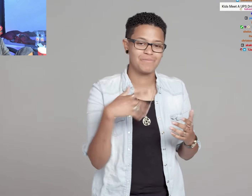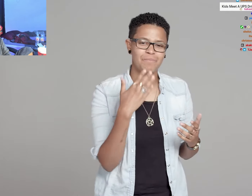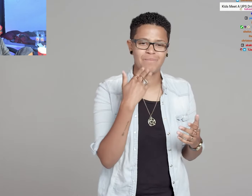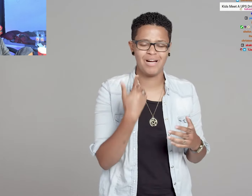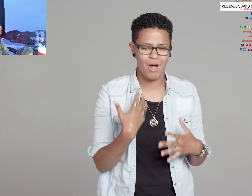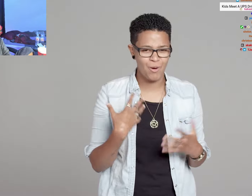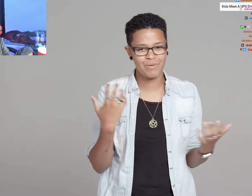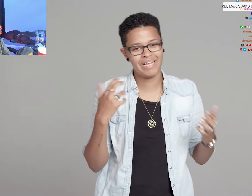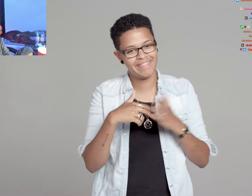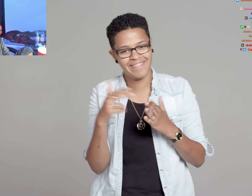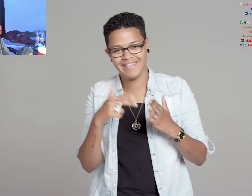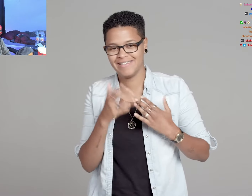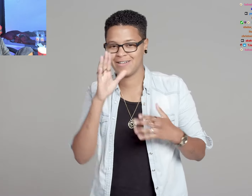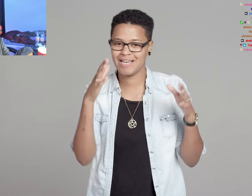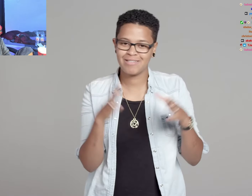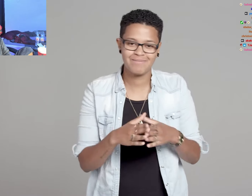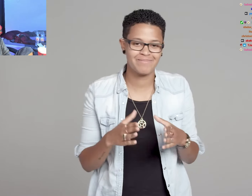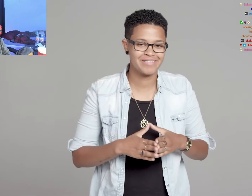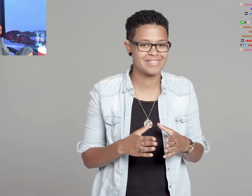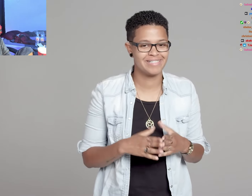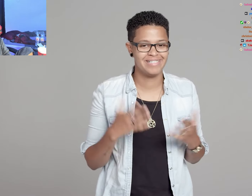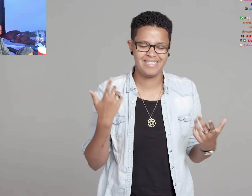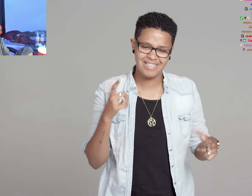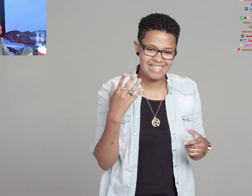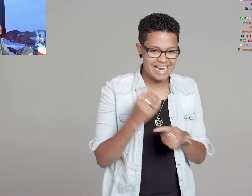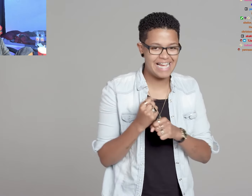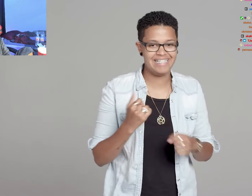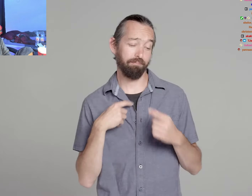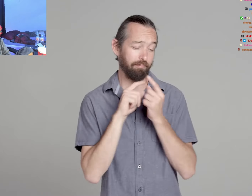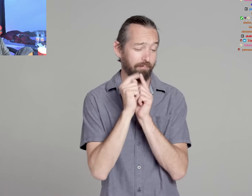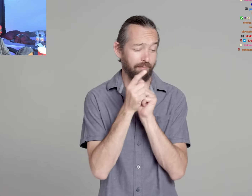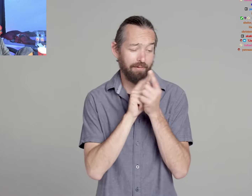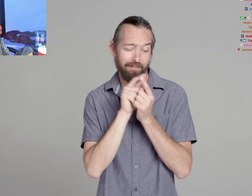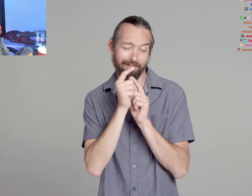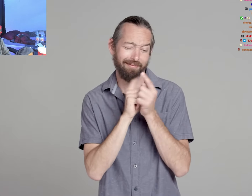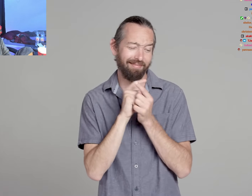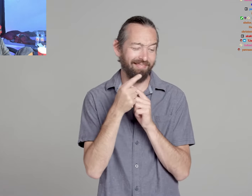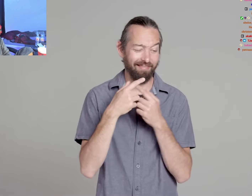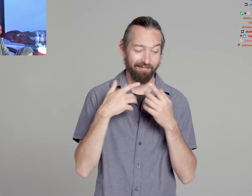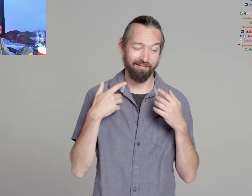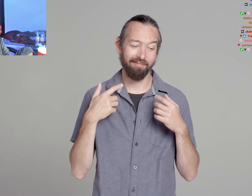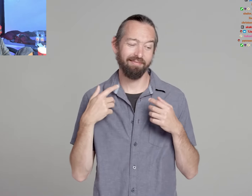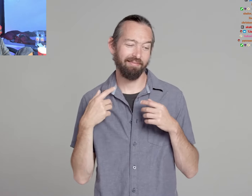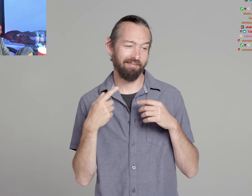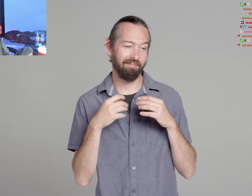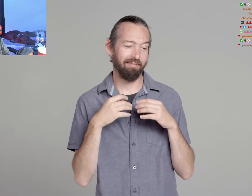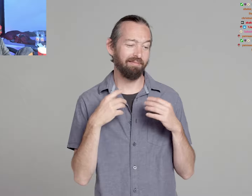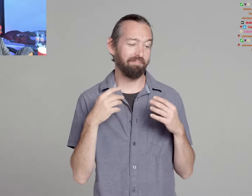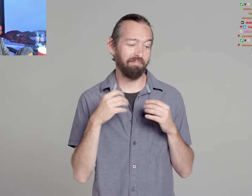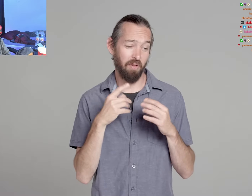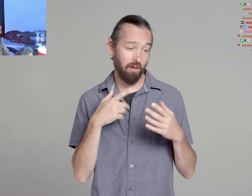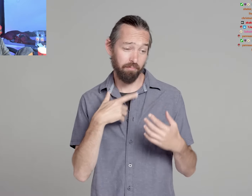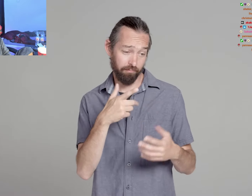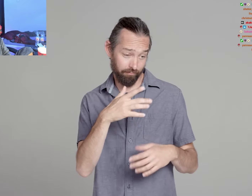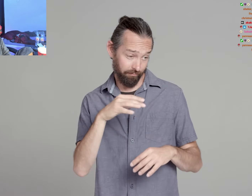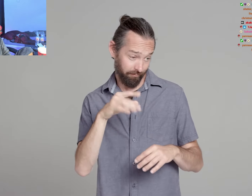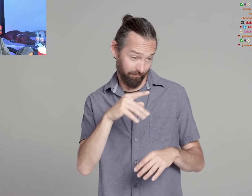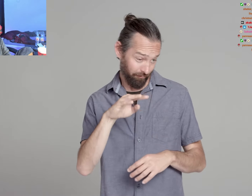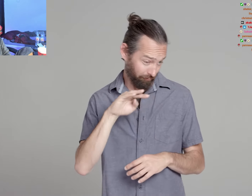Oh, man, I want to go down on you I'm going to go get it, girl Oh, you know, I want to make out with you Rub, rub your